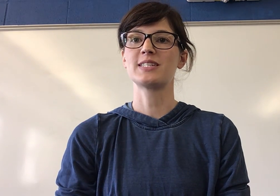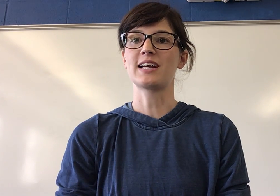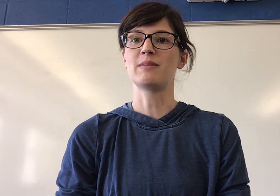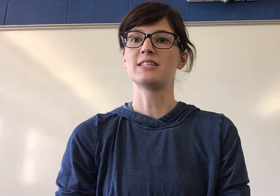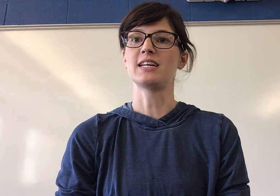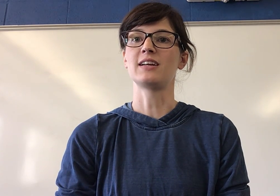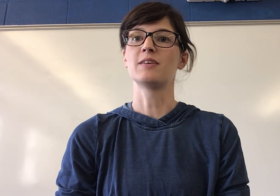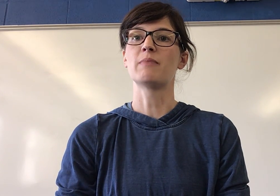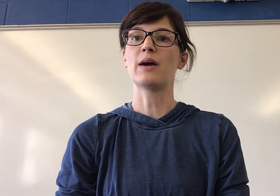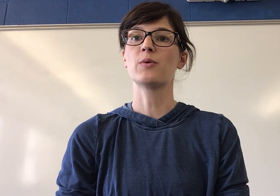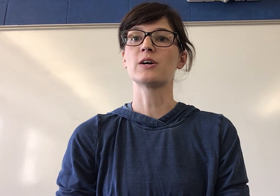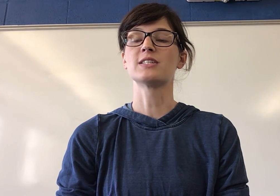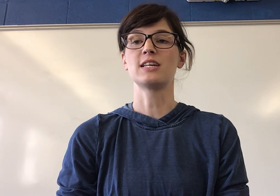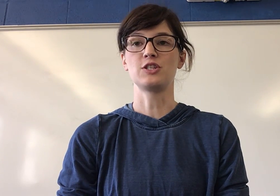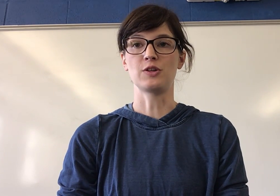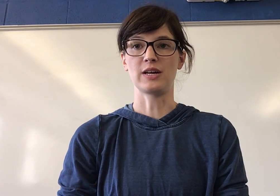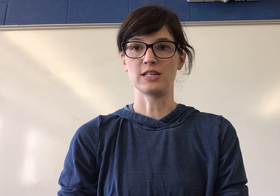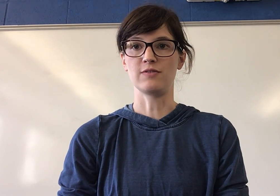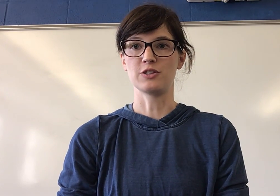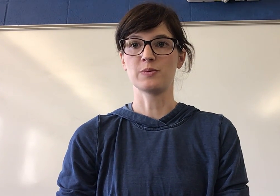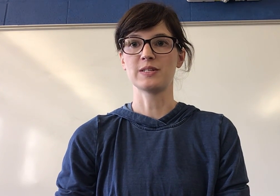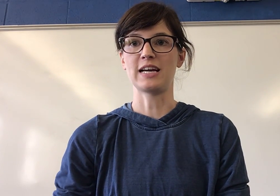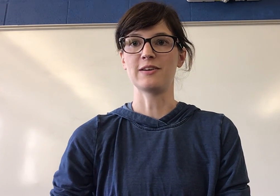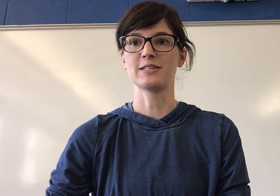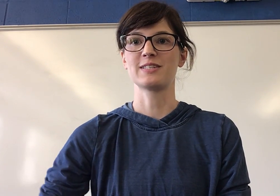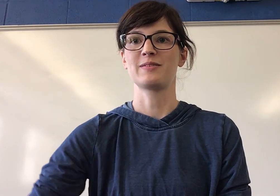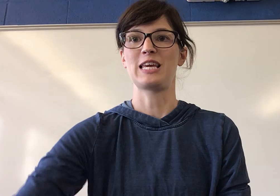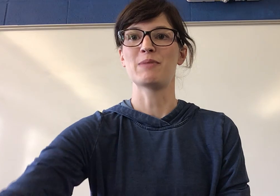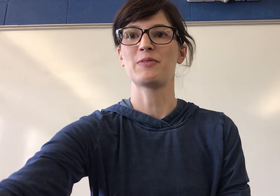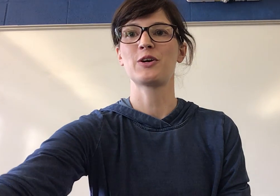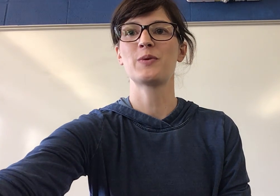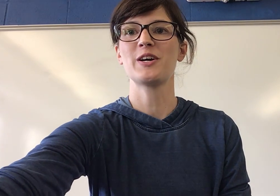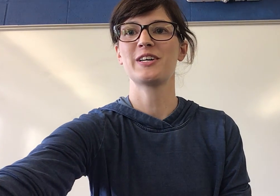segmenting my words into their individual sounds. Keep up the good work.